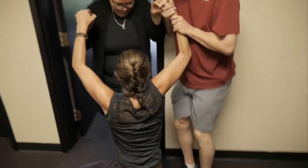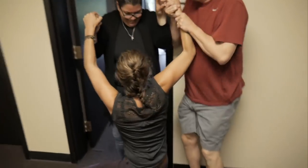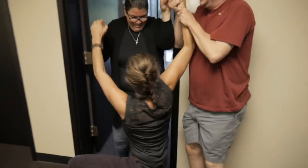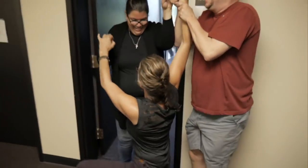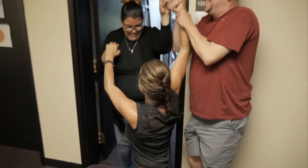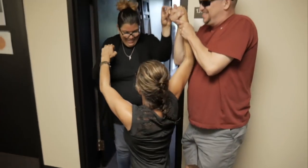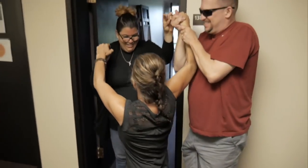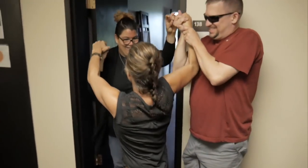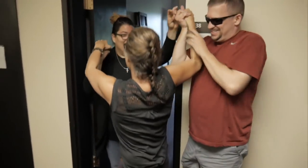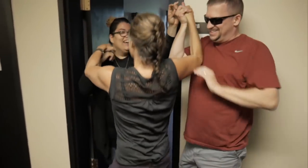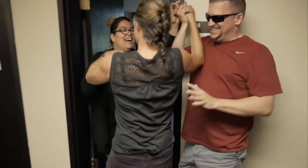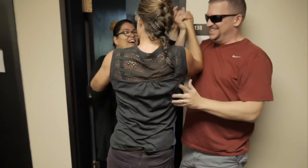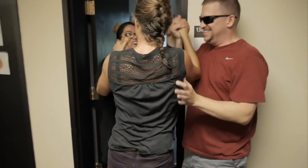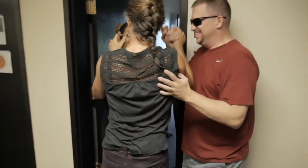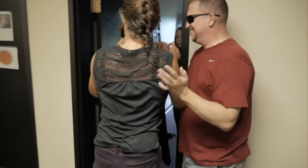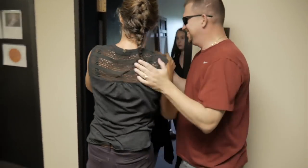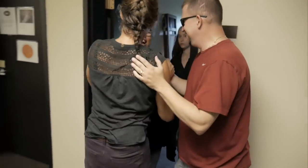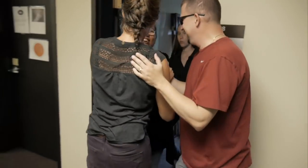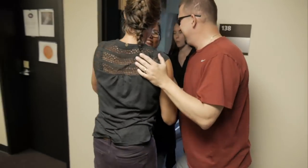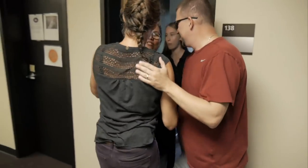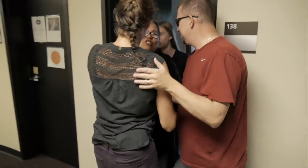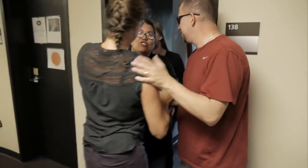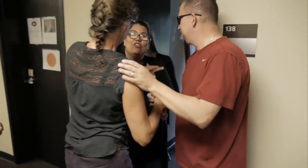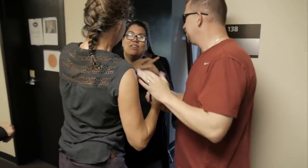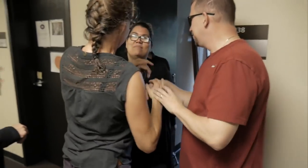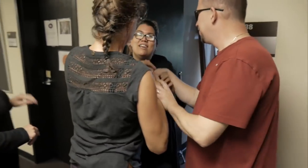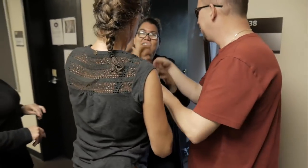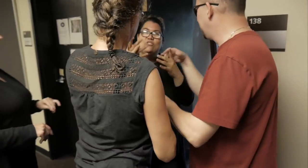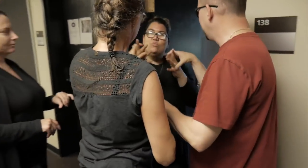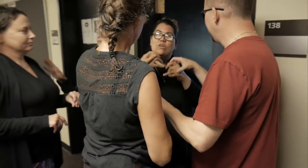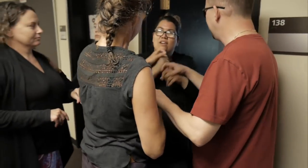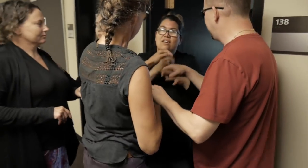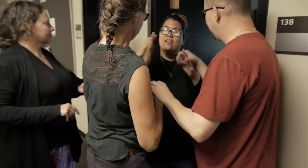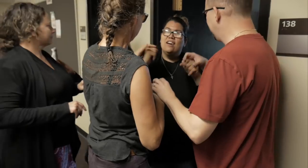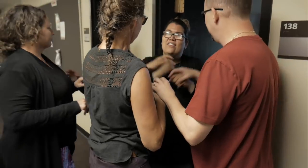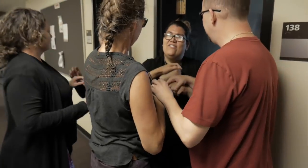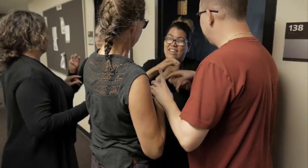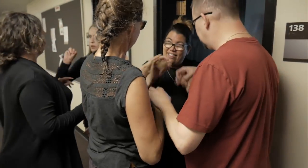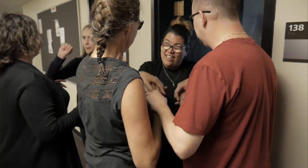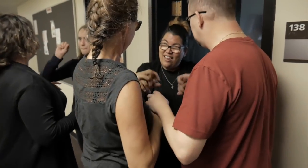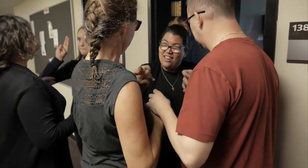The group also used rugs to set up a tactile path on the floor for the actors to follow.